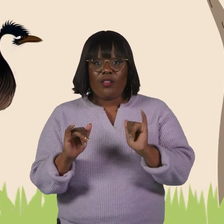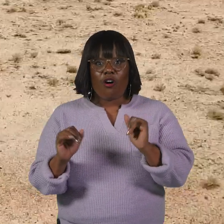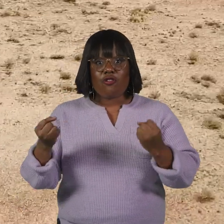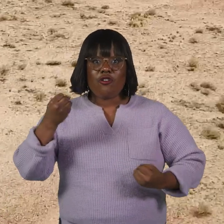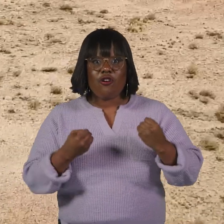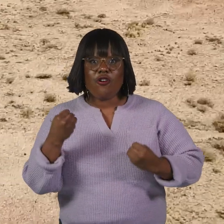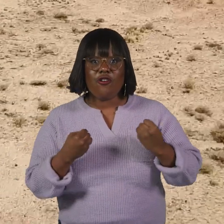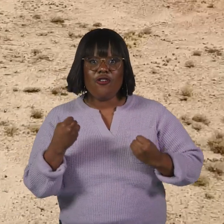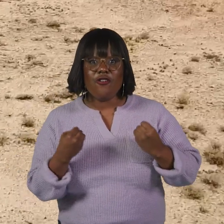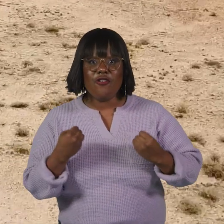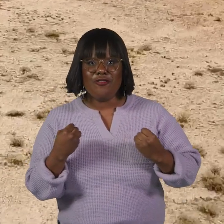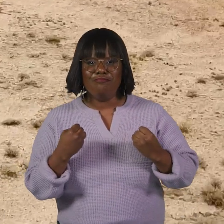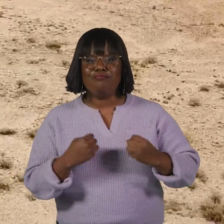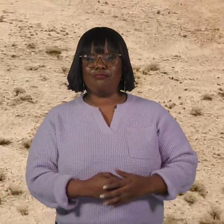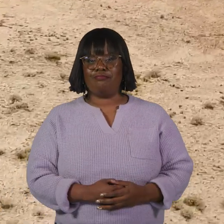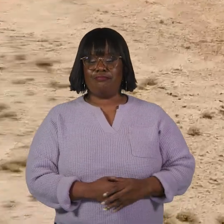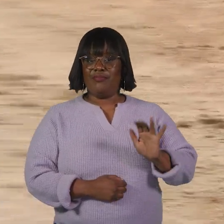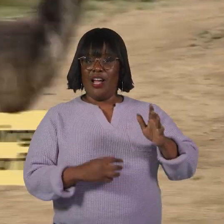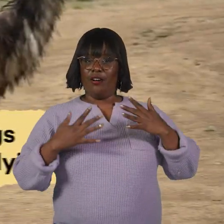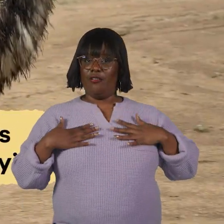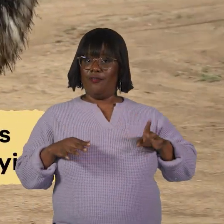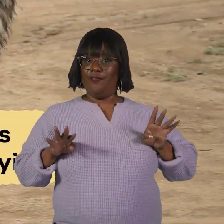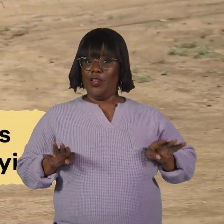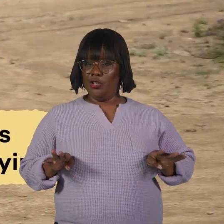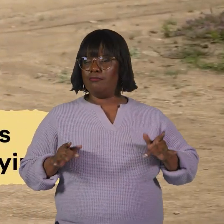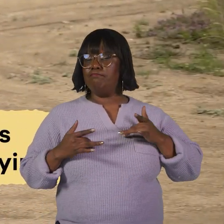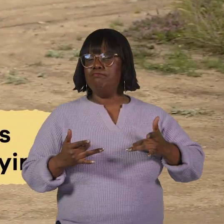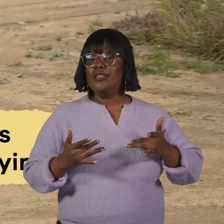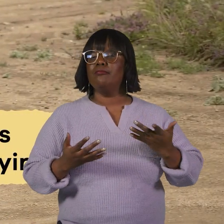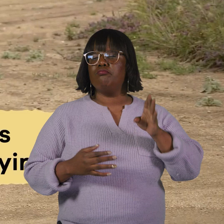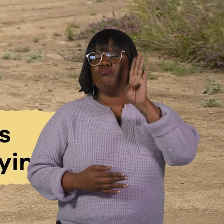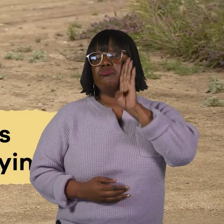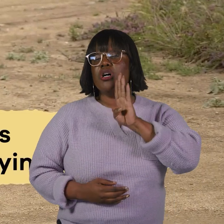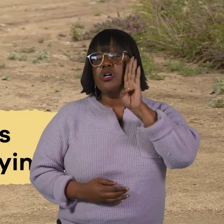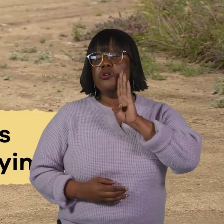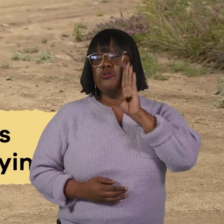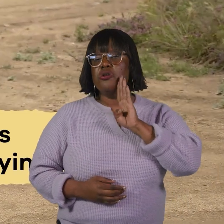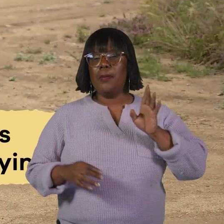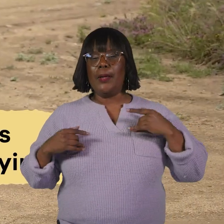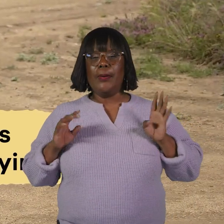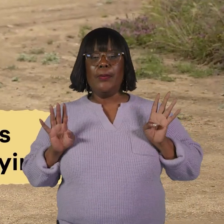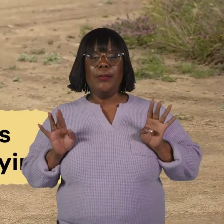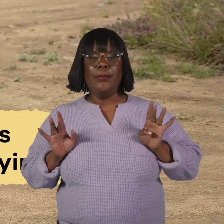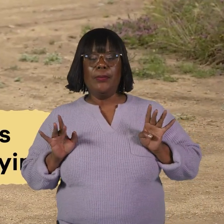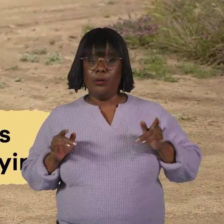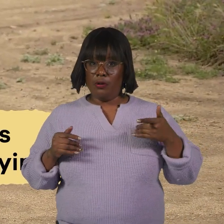almost as fast as a car. Their feathers are usually brownish, and they have tiny wings